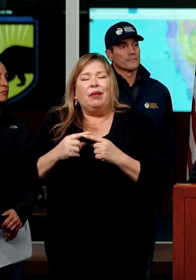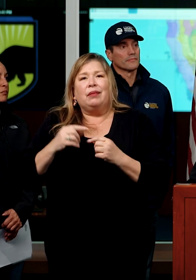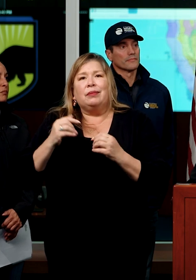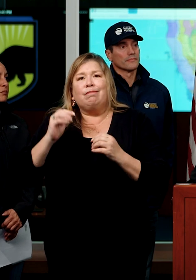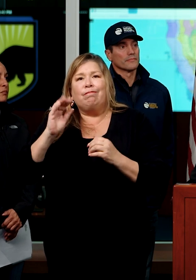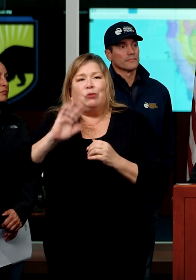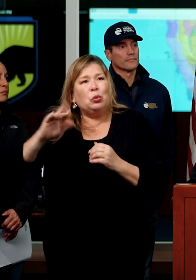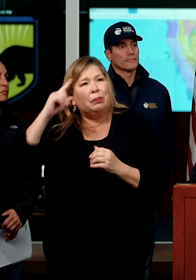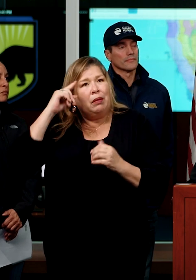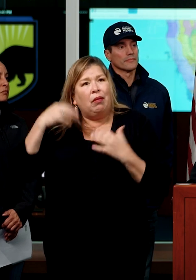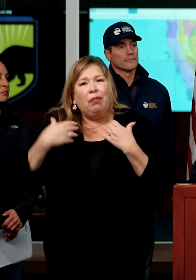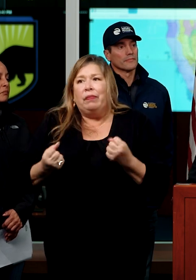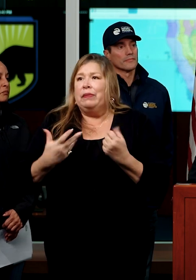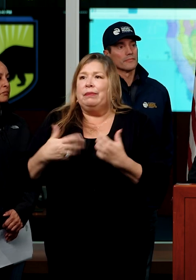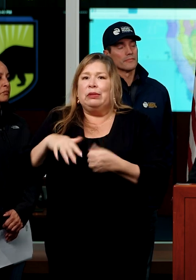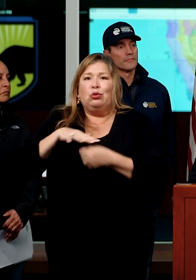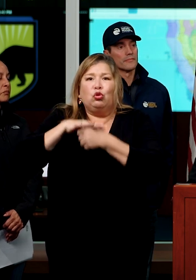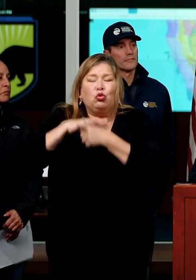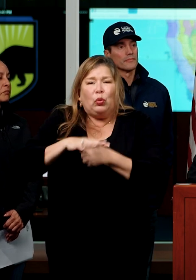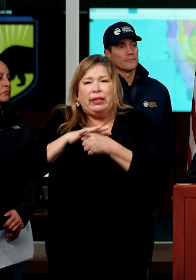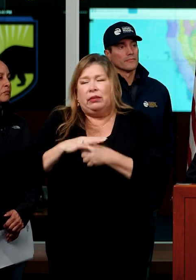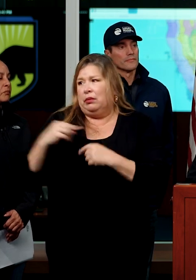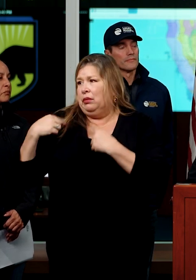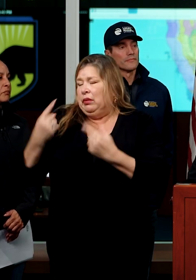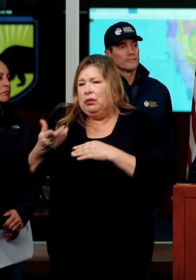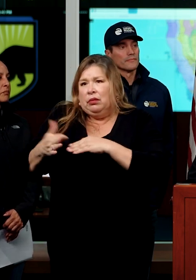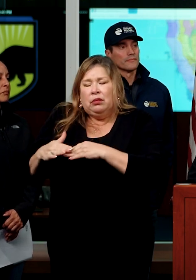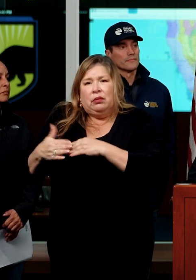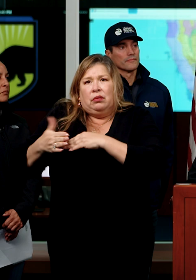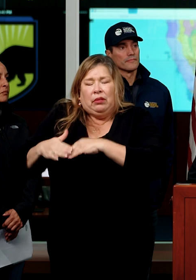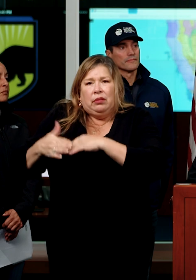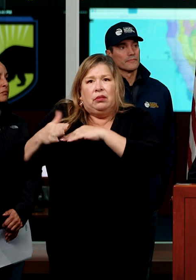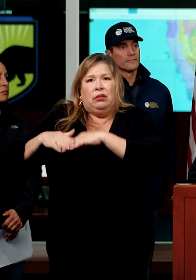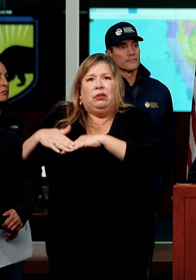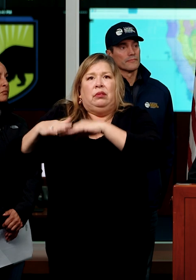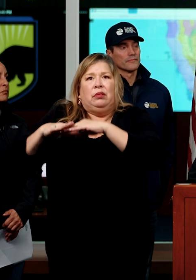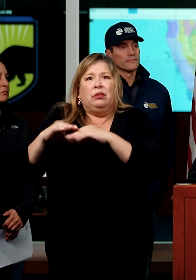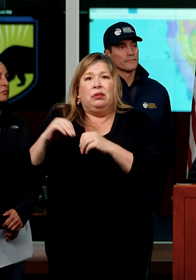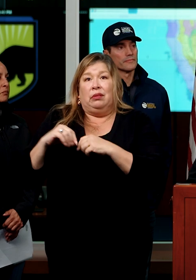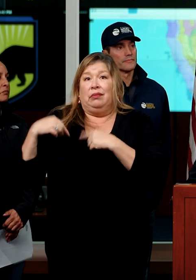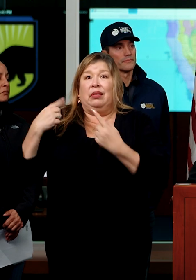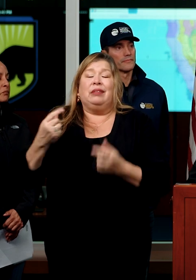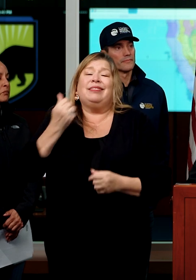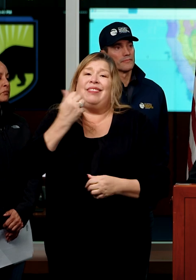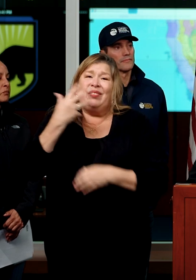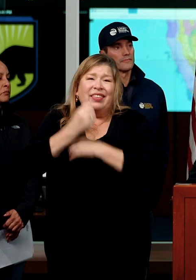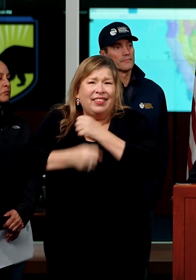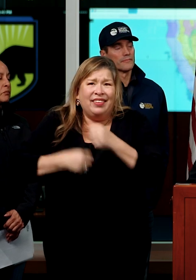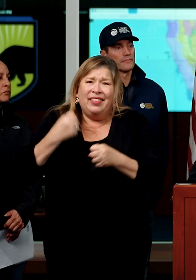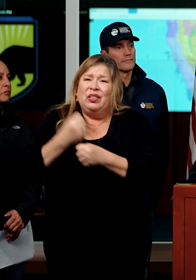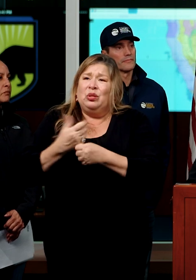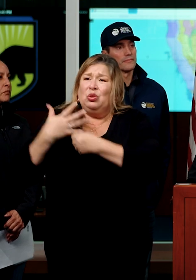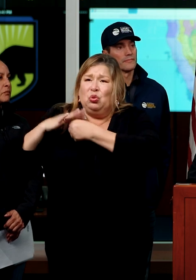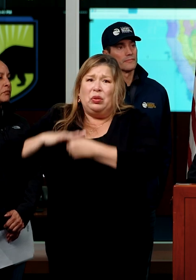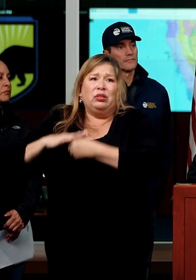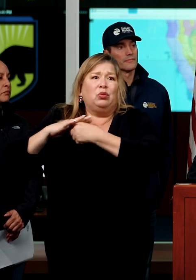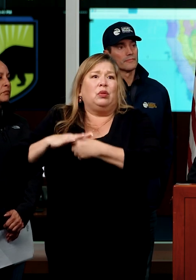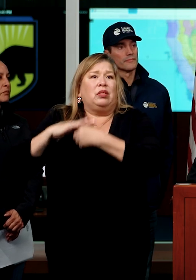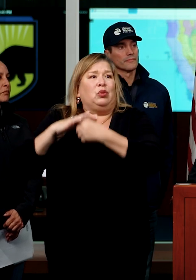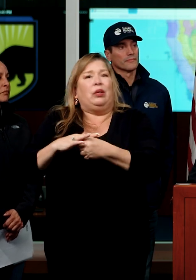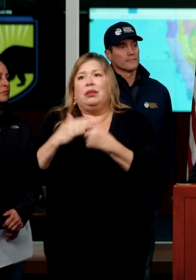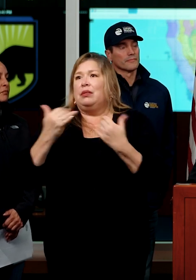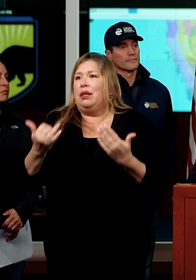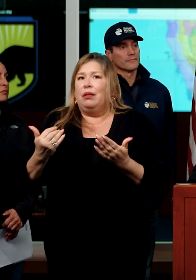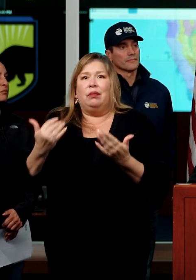and the stress, the stacking of stress that we've been through over the course of the last number of years. And here we go, this weather